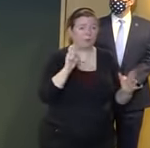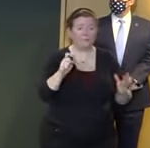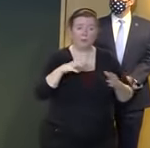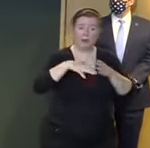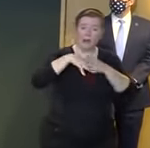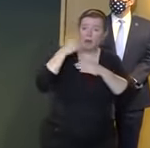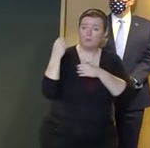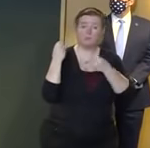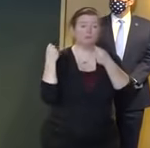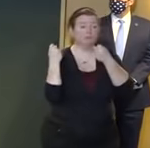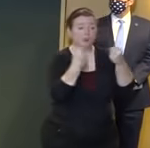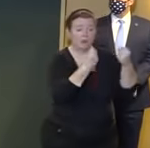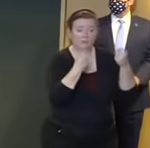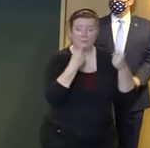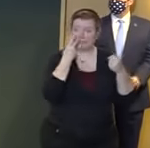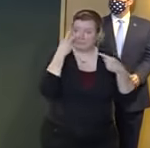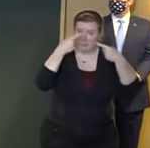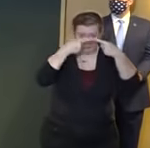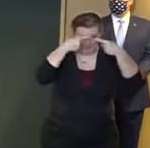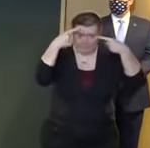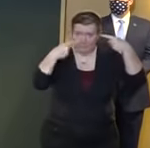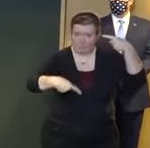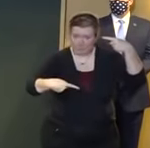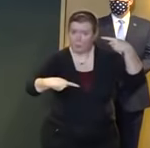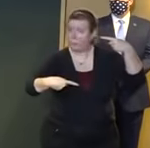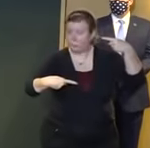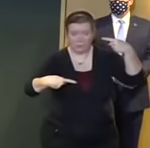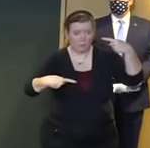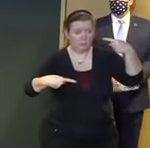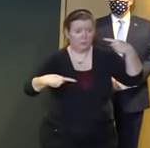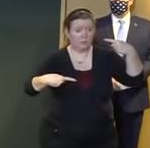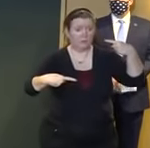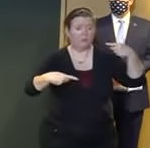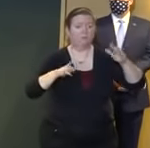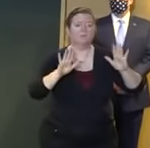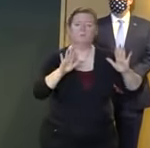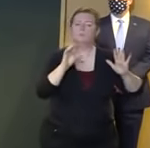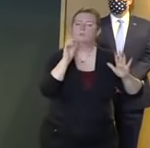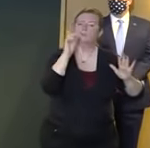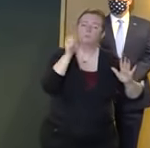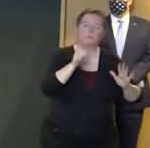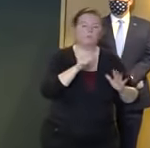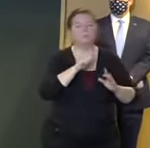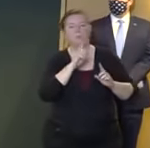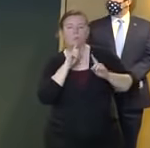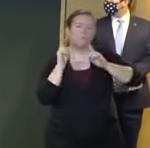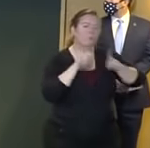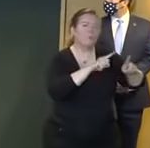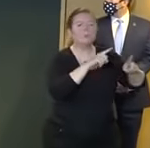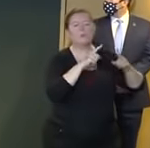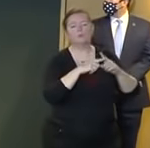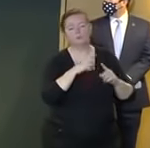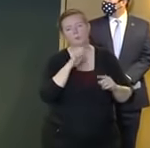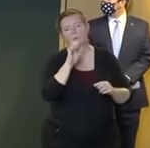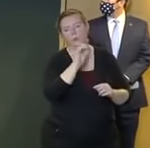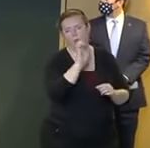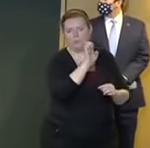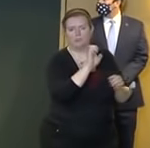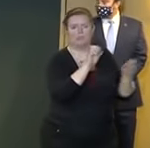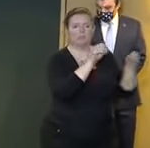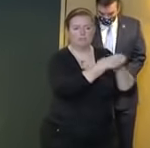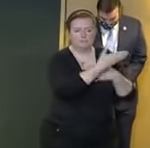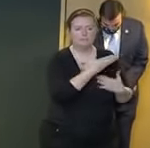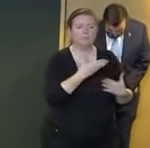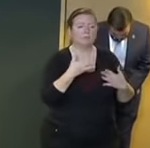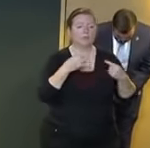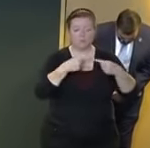across a downed power line please immediately report it to emergency services don't try to drive over it don't